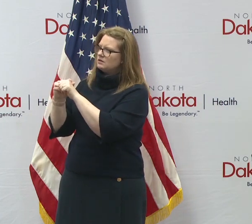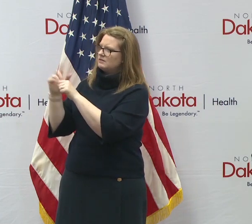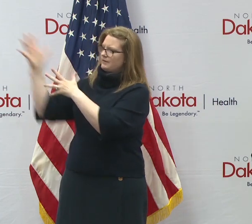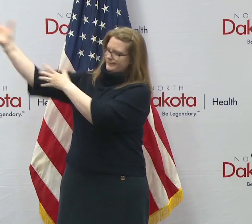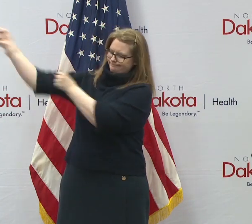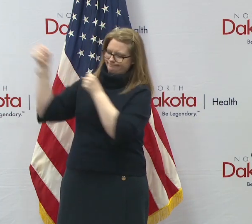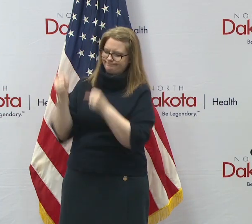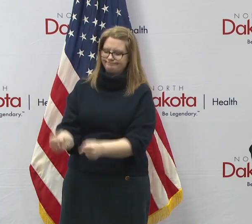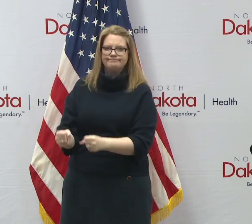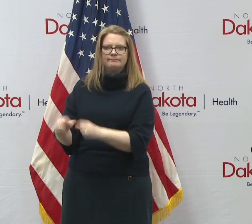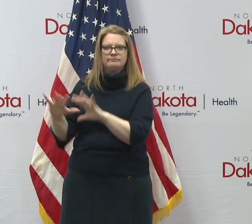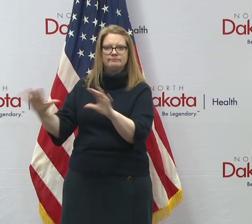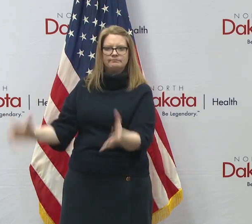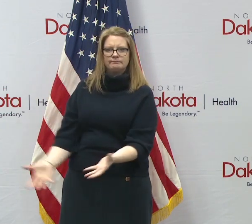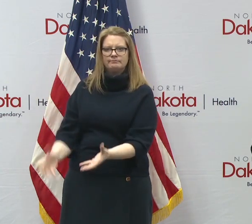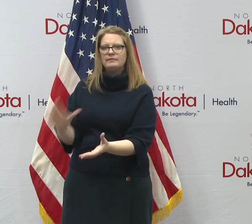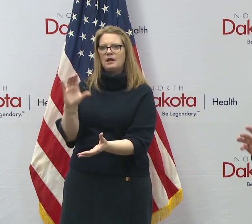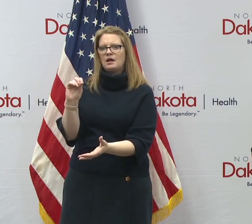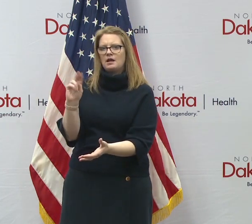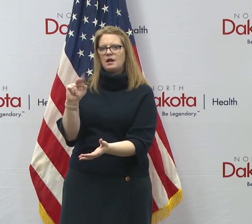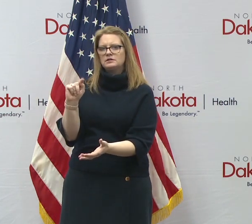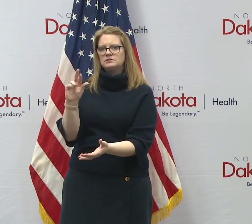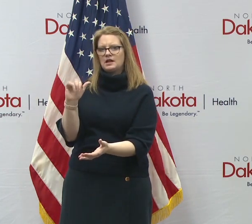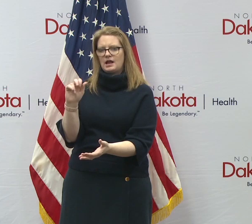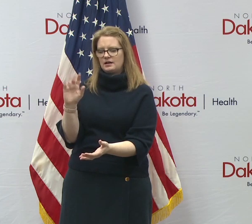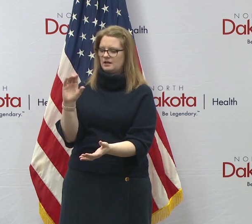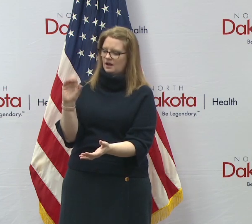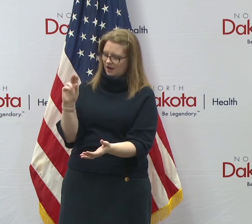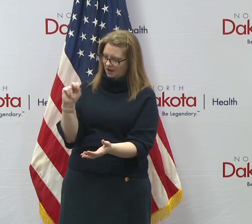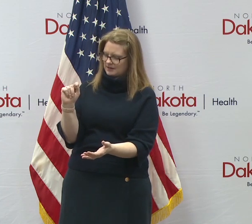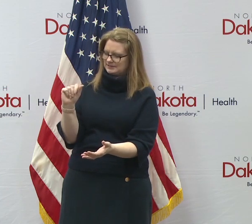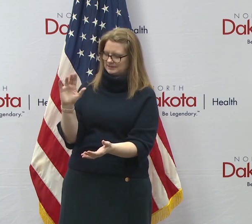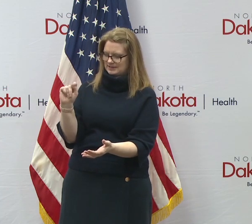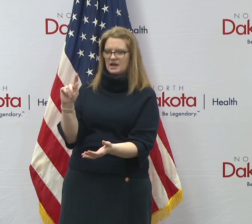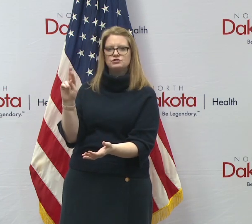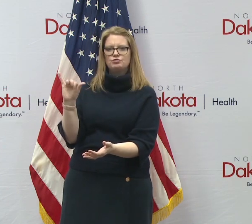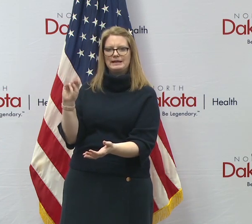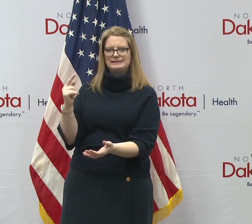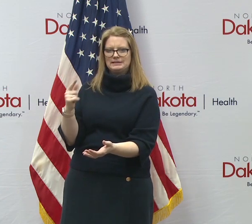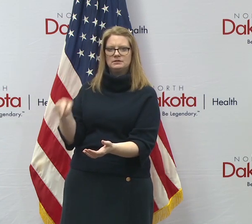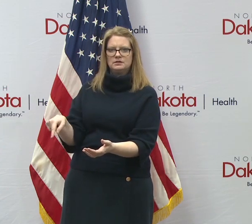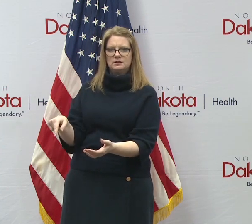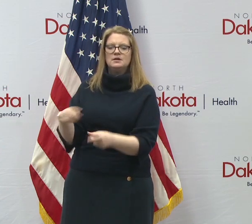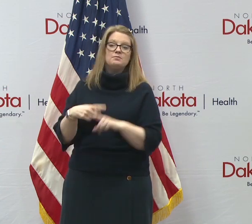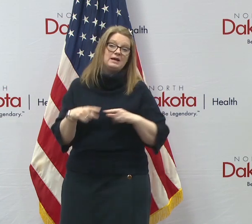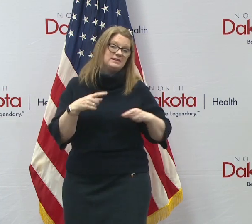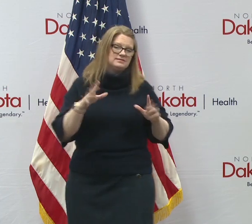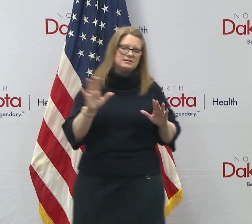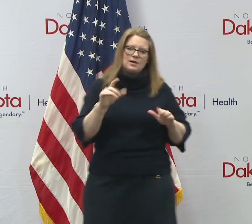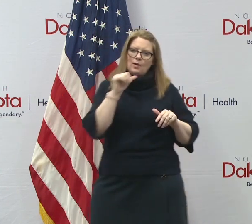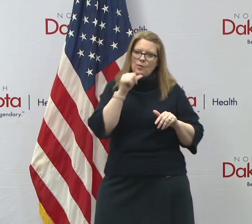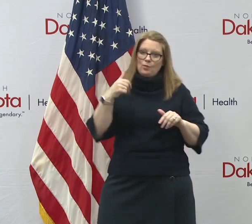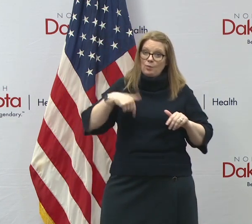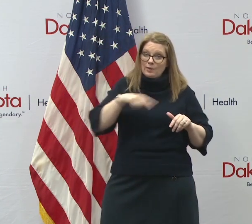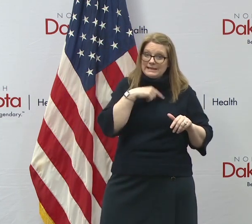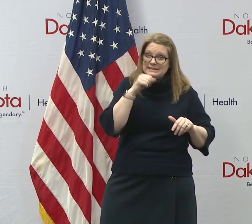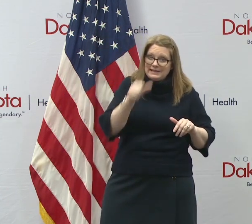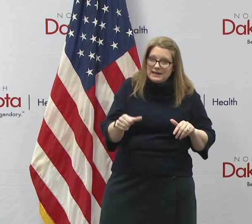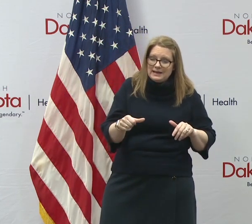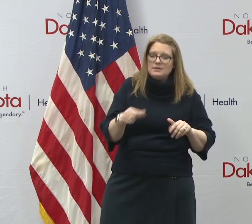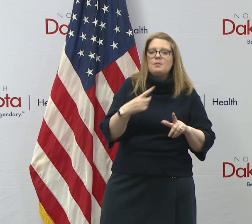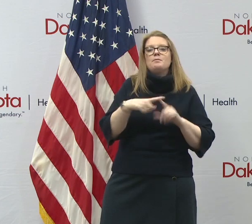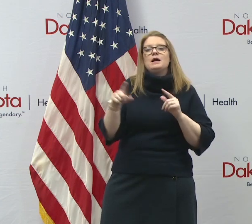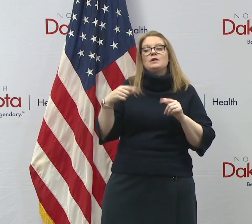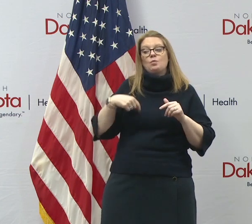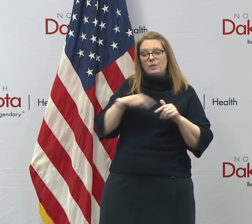tracing team. We haven't gone that far yet, but we are, uh, we are making steady progress on ramping up our, our capability. And